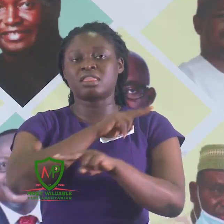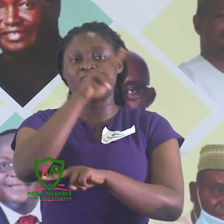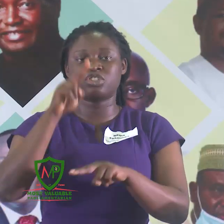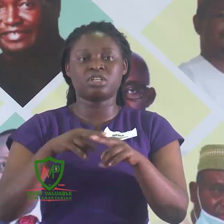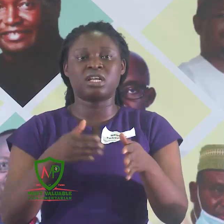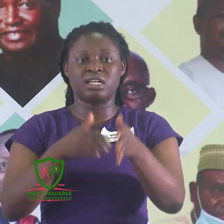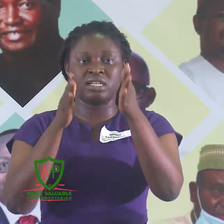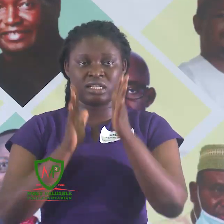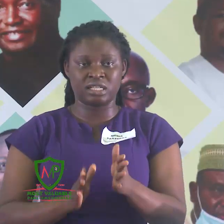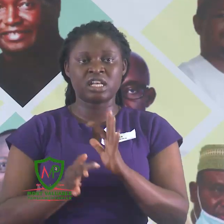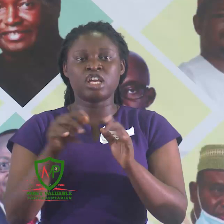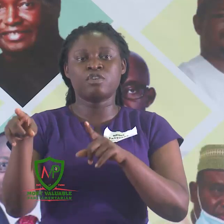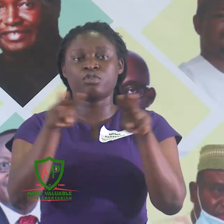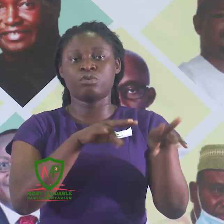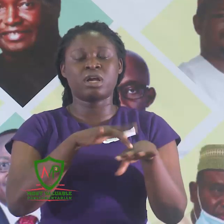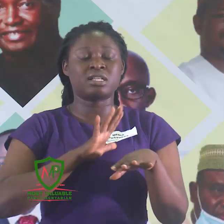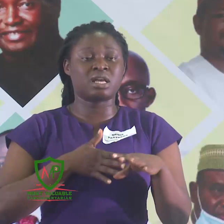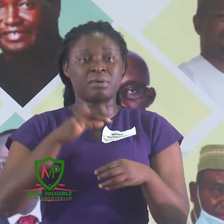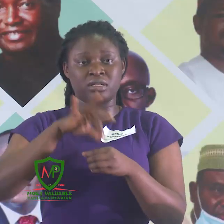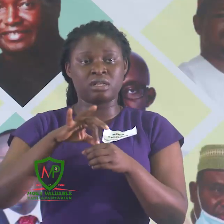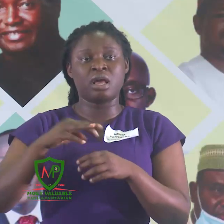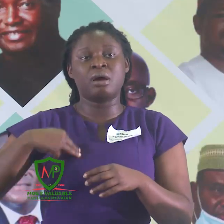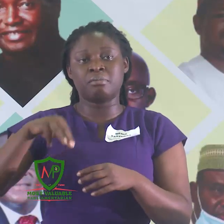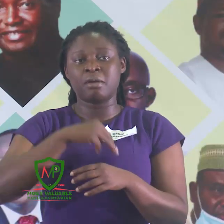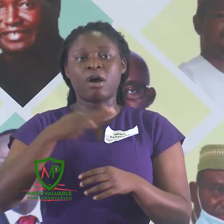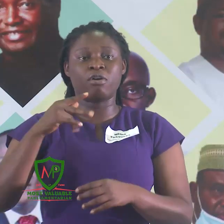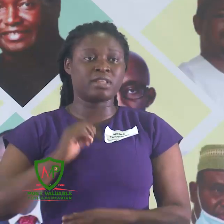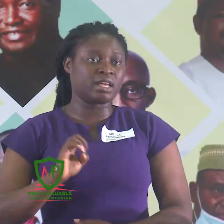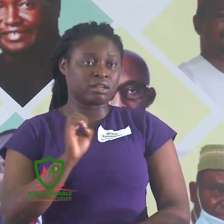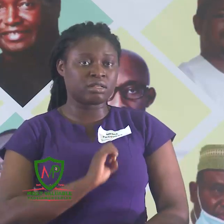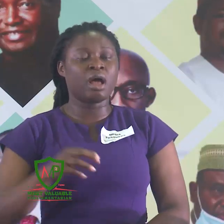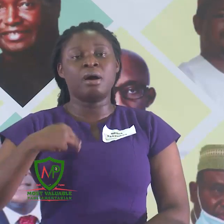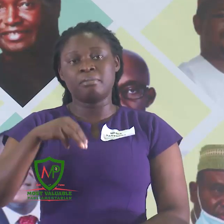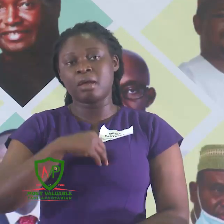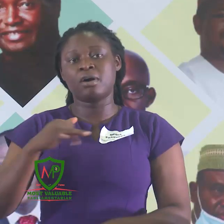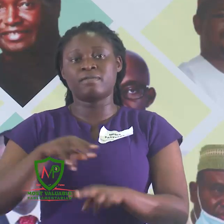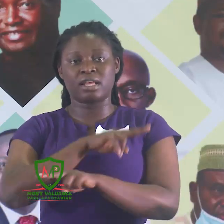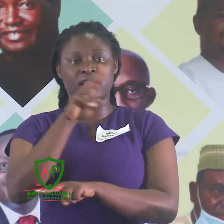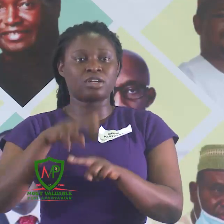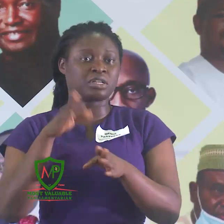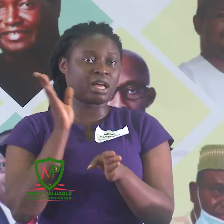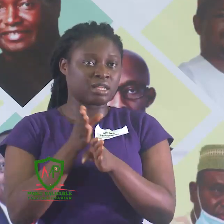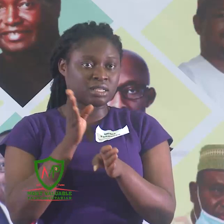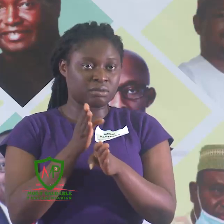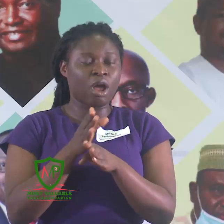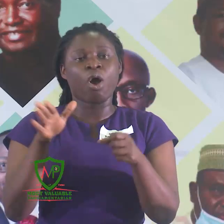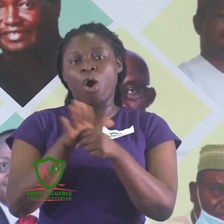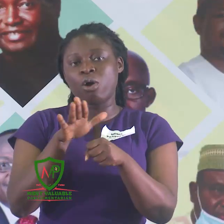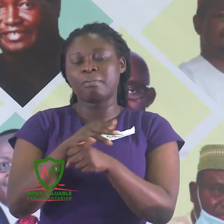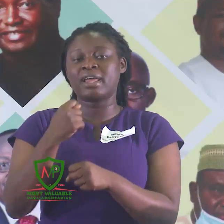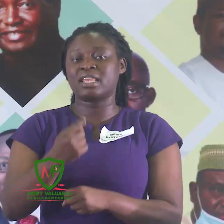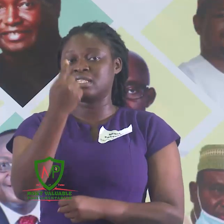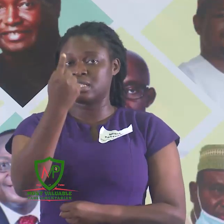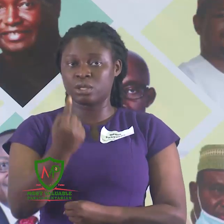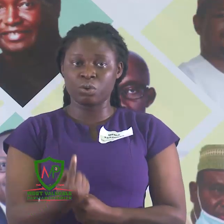If you look at our elected members of the executives, members of the National Assembly occupy the singular.